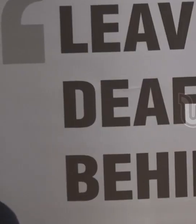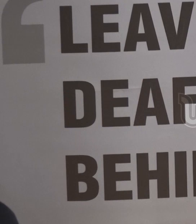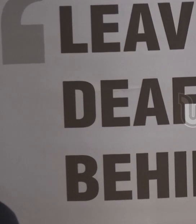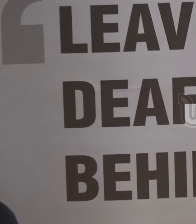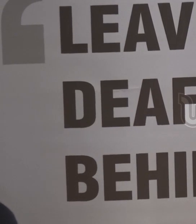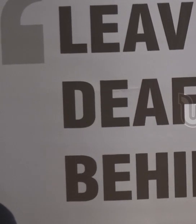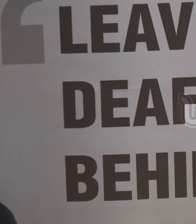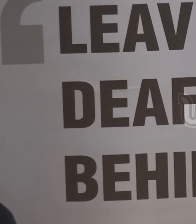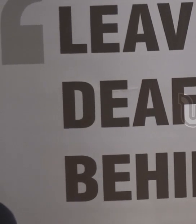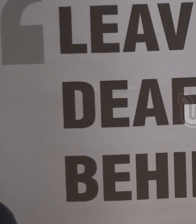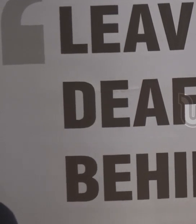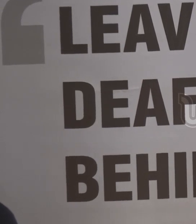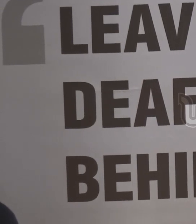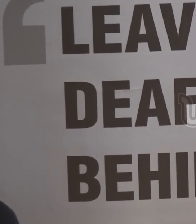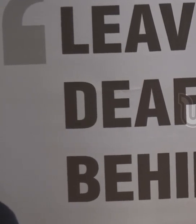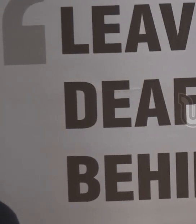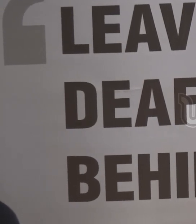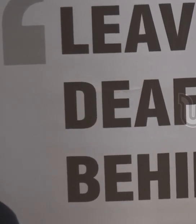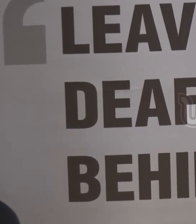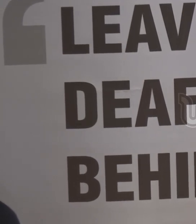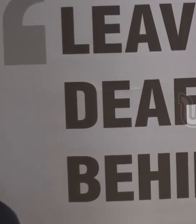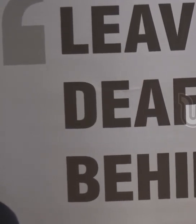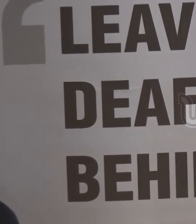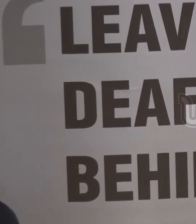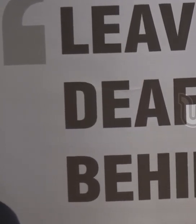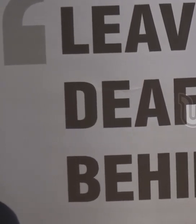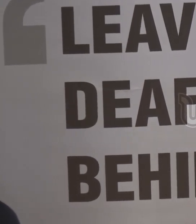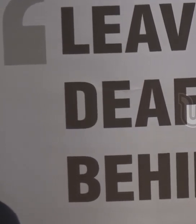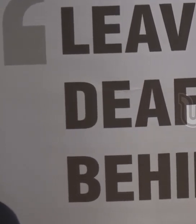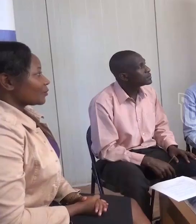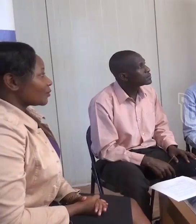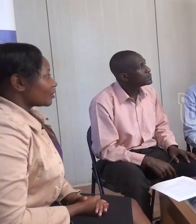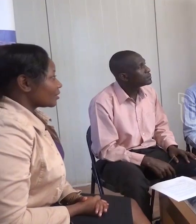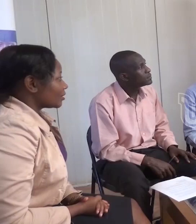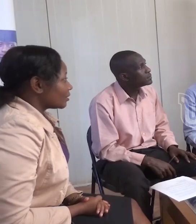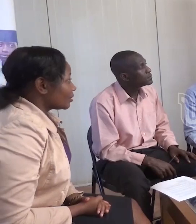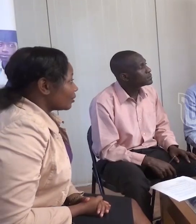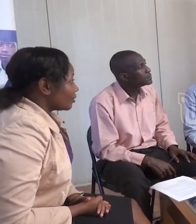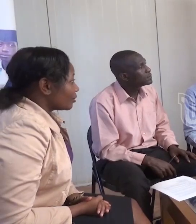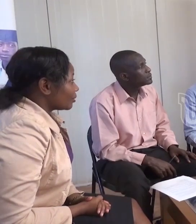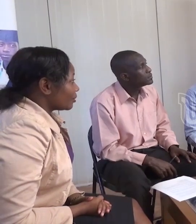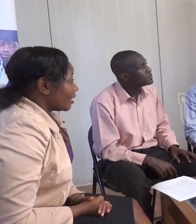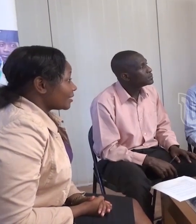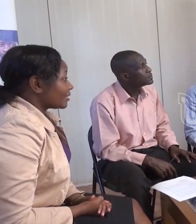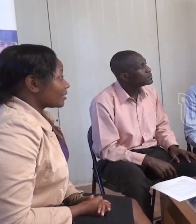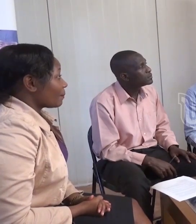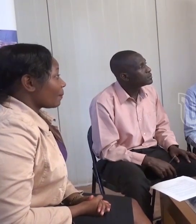insists that being deaf is not a learning disability, but the country's education system is partially contributing to the poor performance